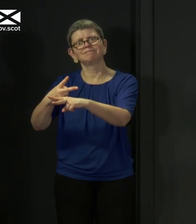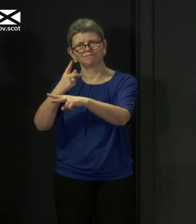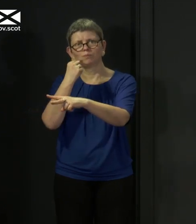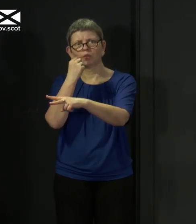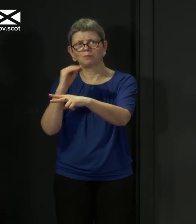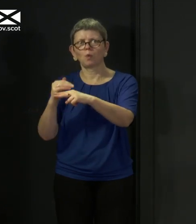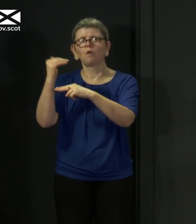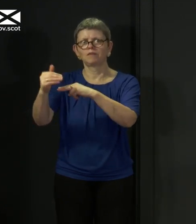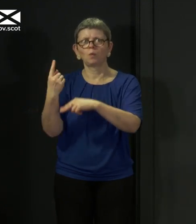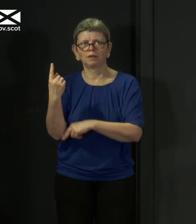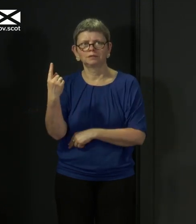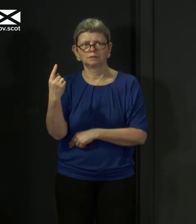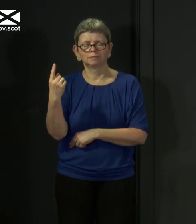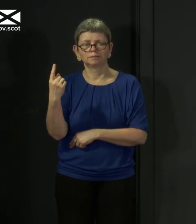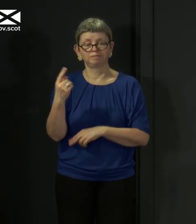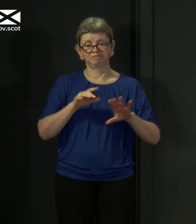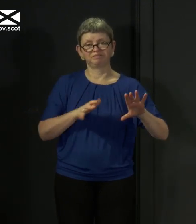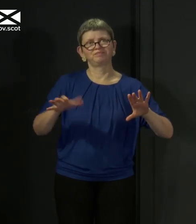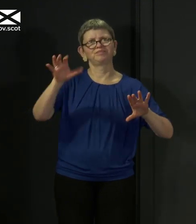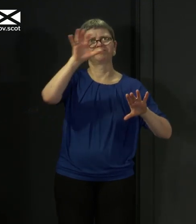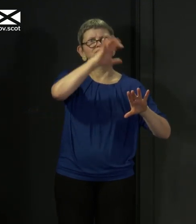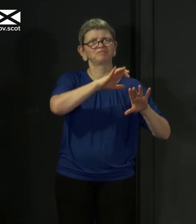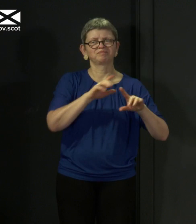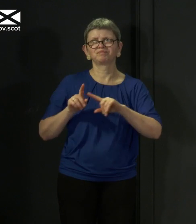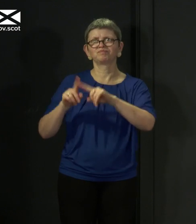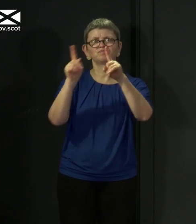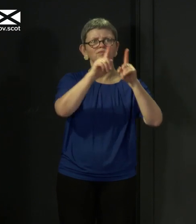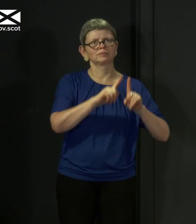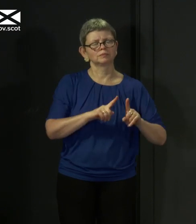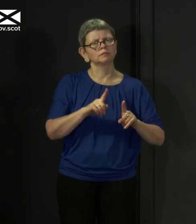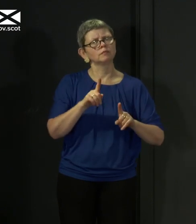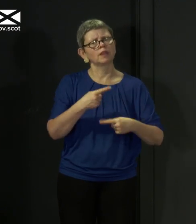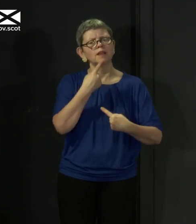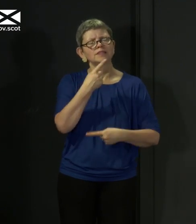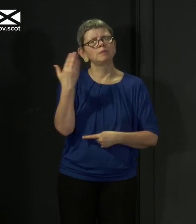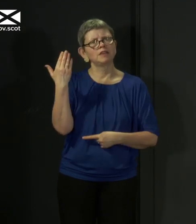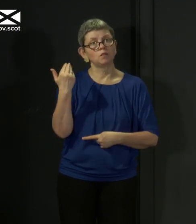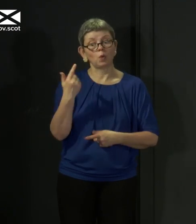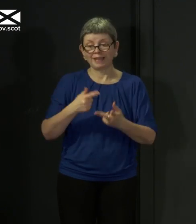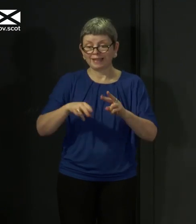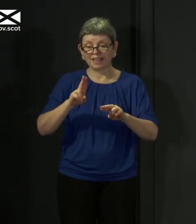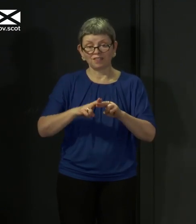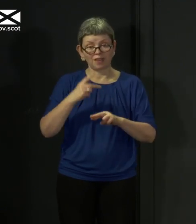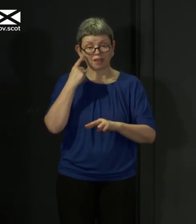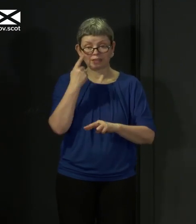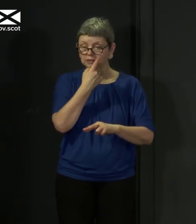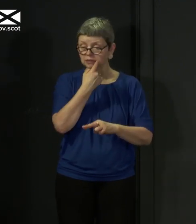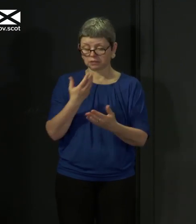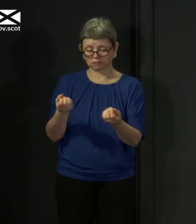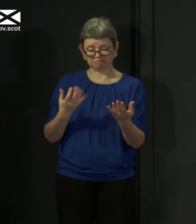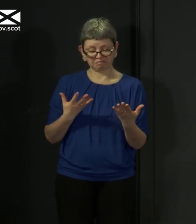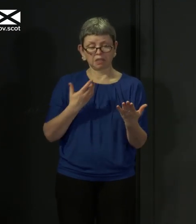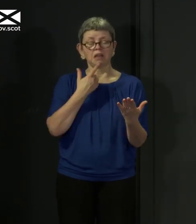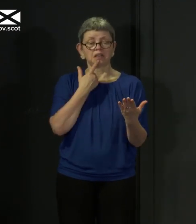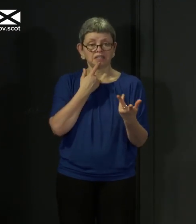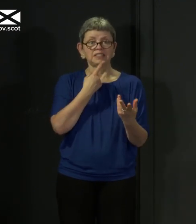variations, I made my position on this clear. If the evidence tells us that helps us to be